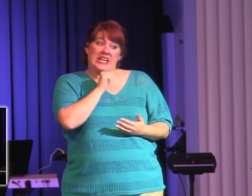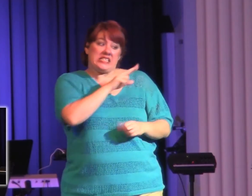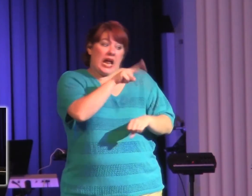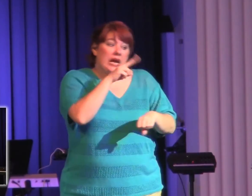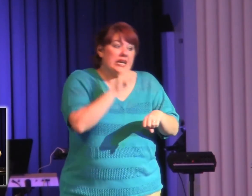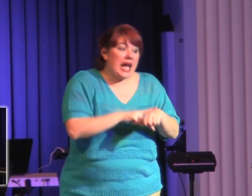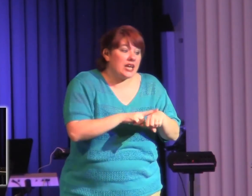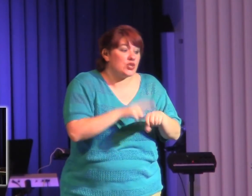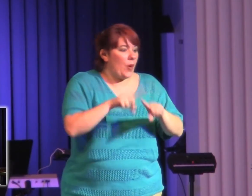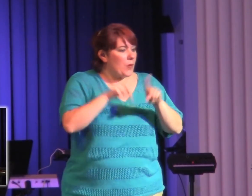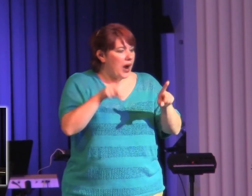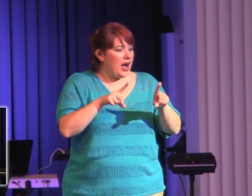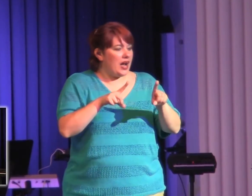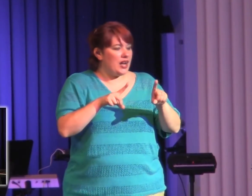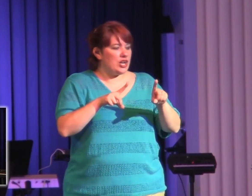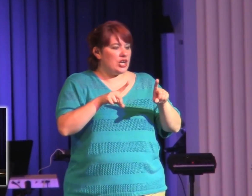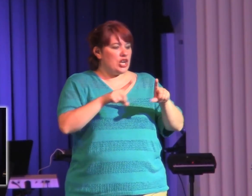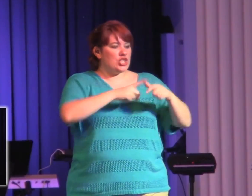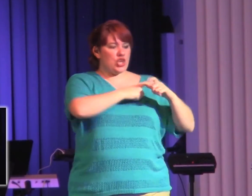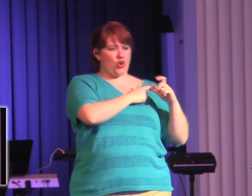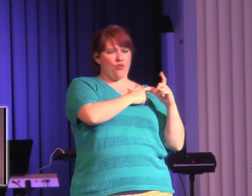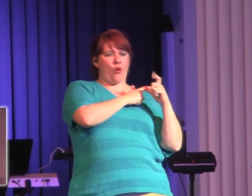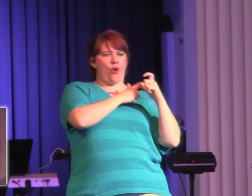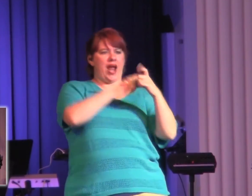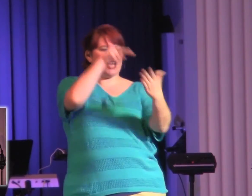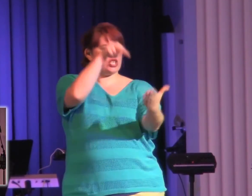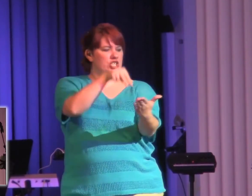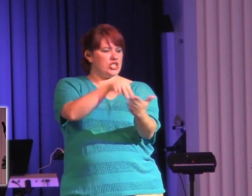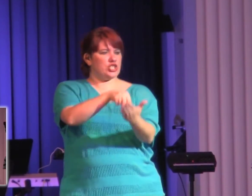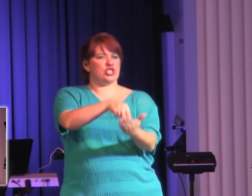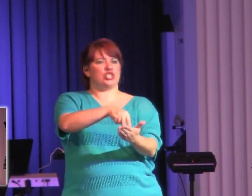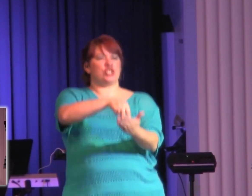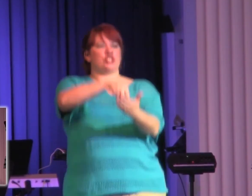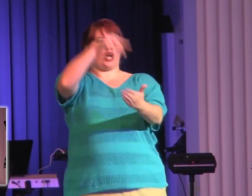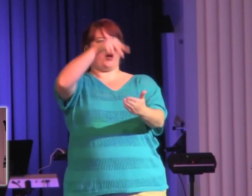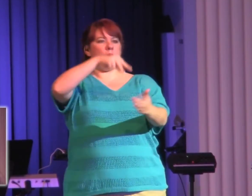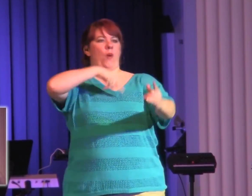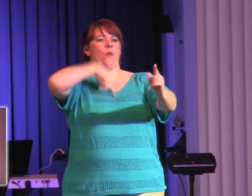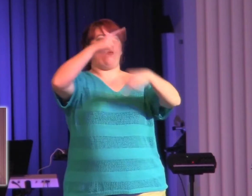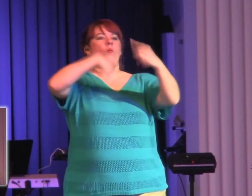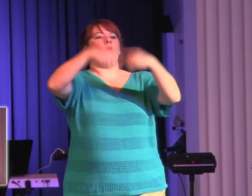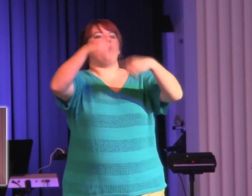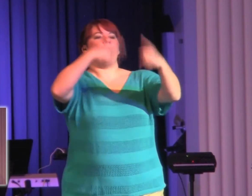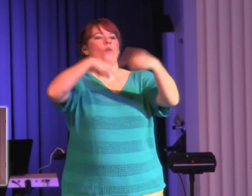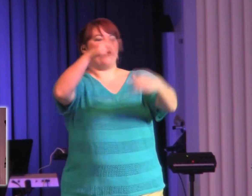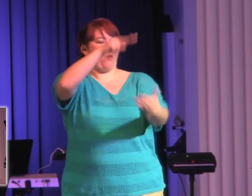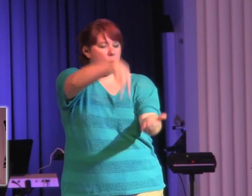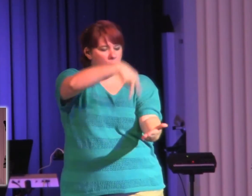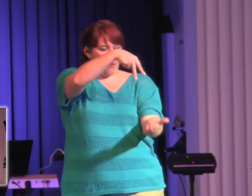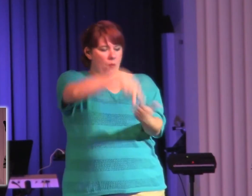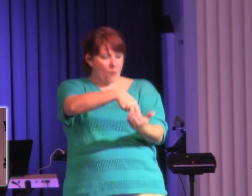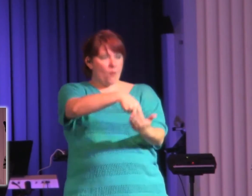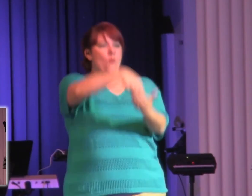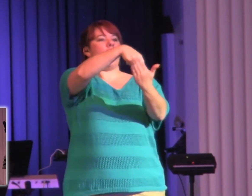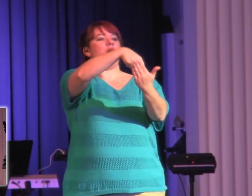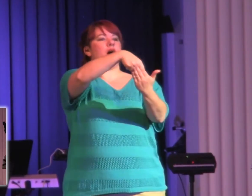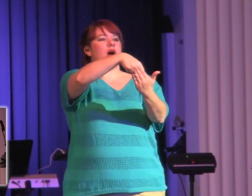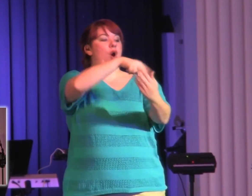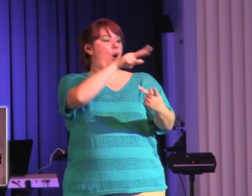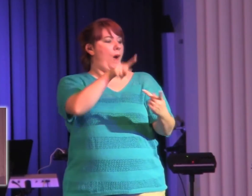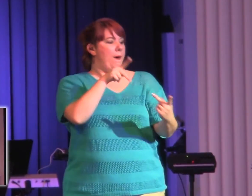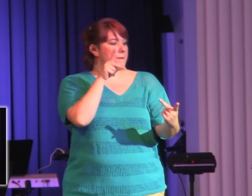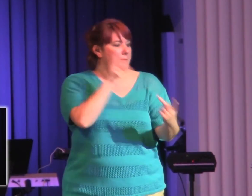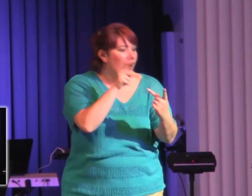gets? A 10. It is perfection. Is perfection possible? Yes. In different events. Is